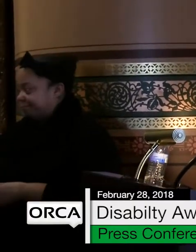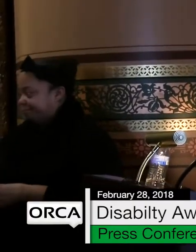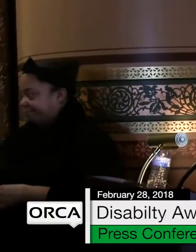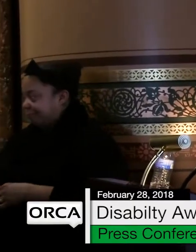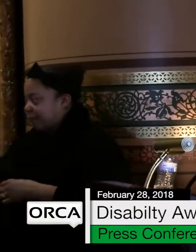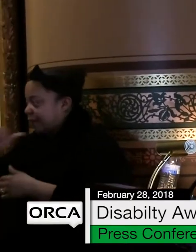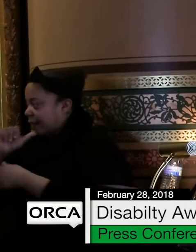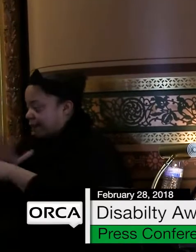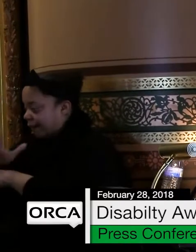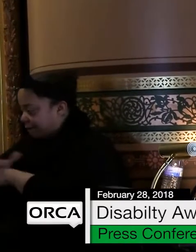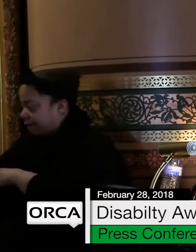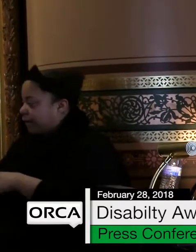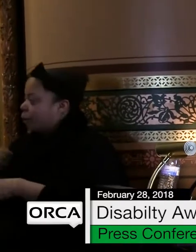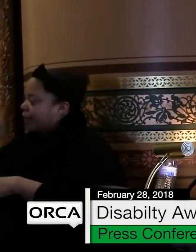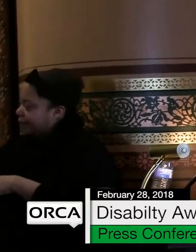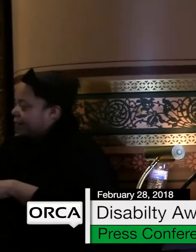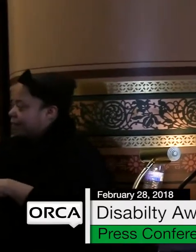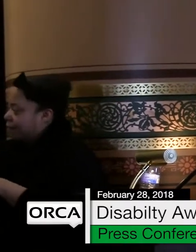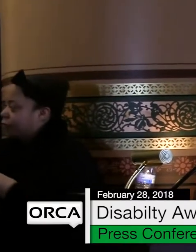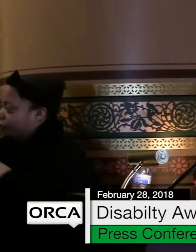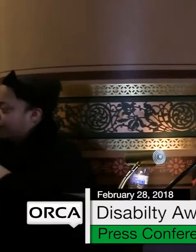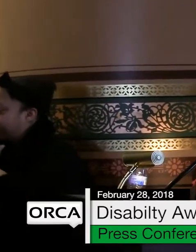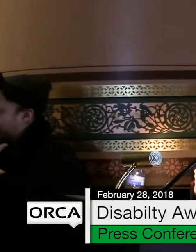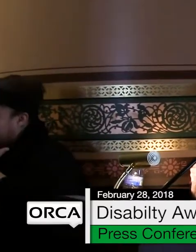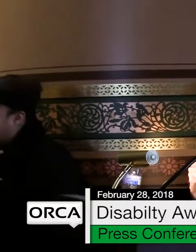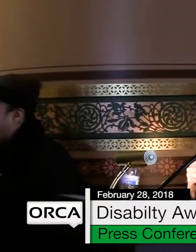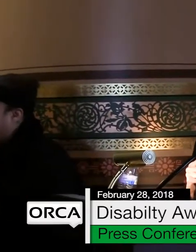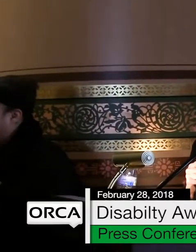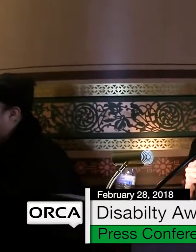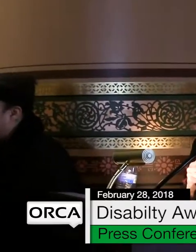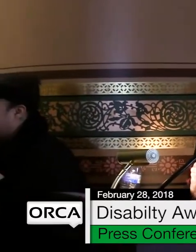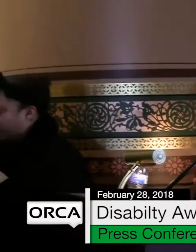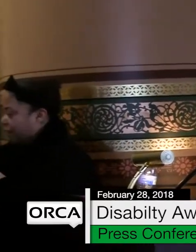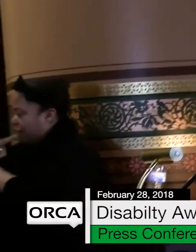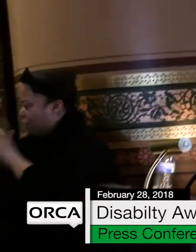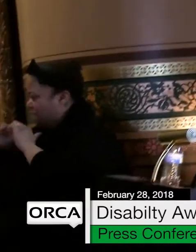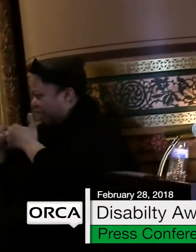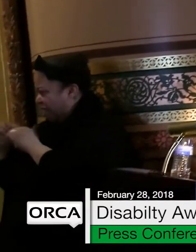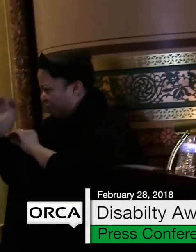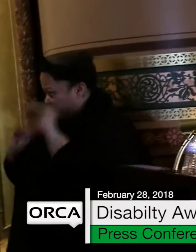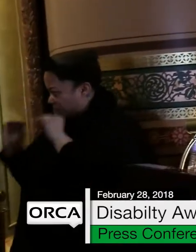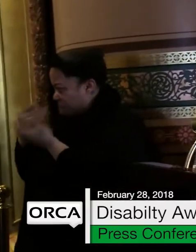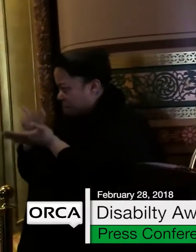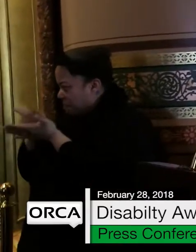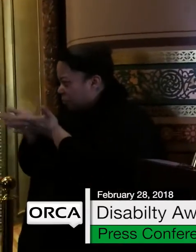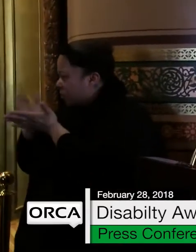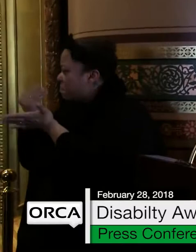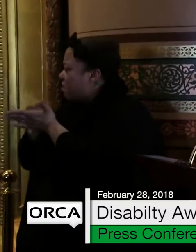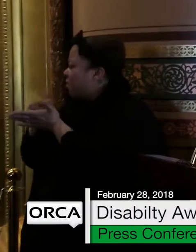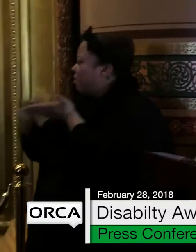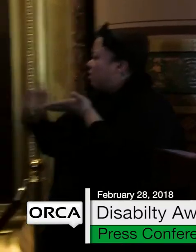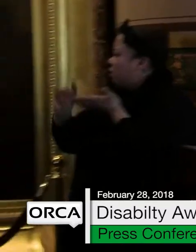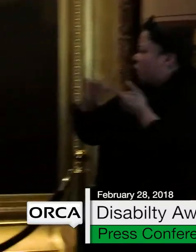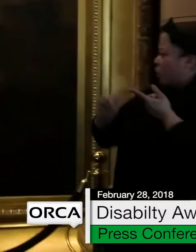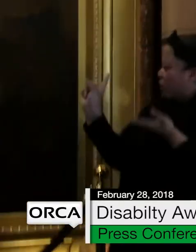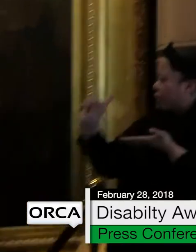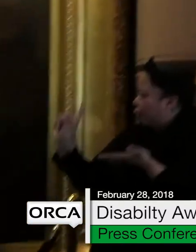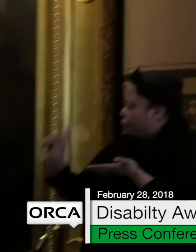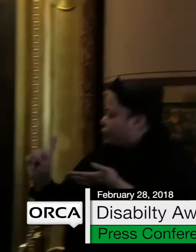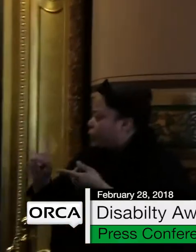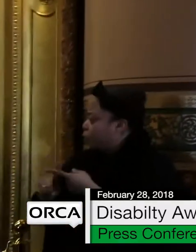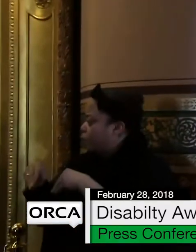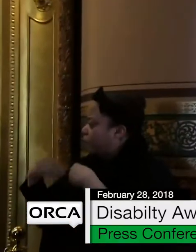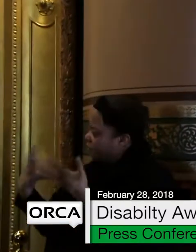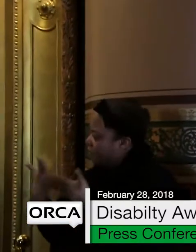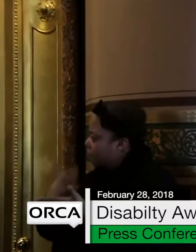by the multi-tiered system of supports and a special education evaluation is warranted. Any delay in